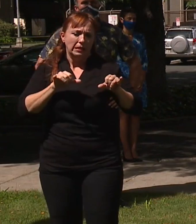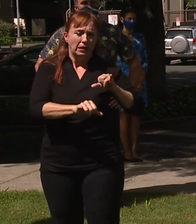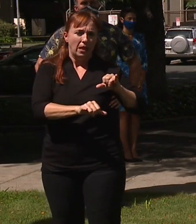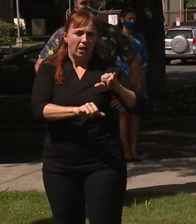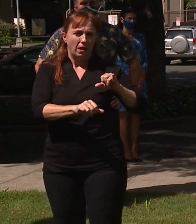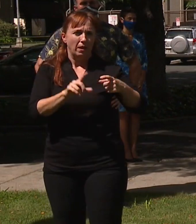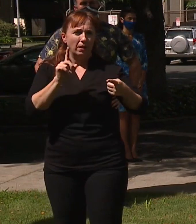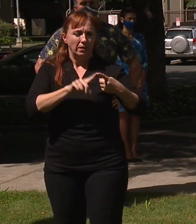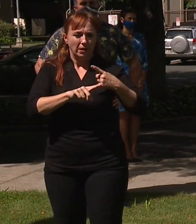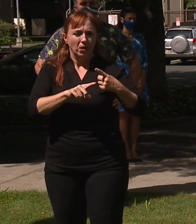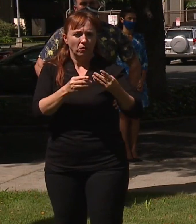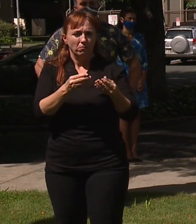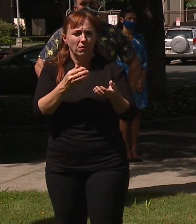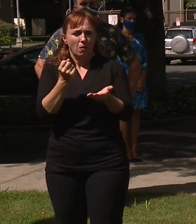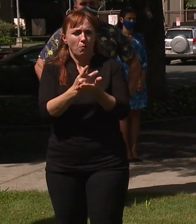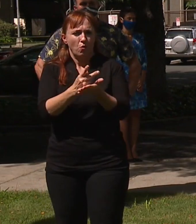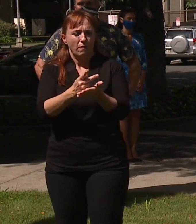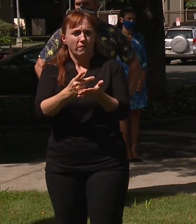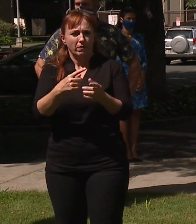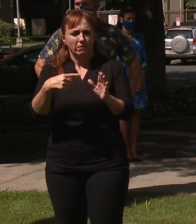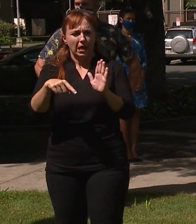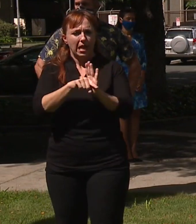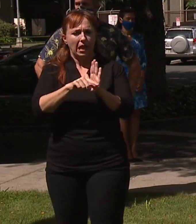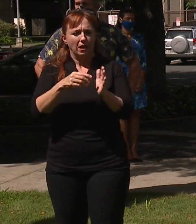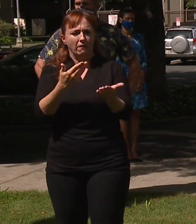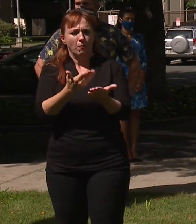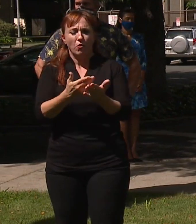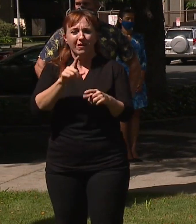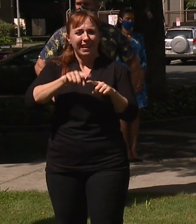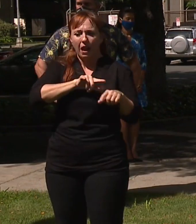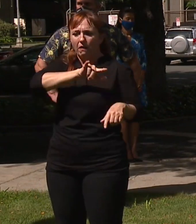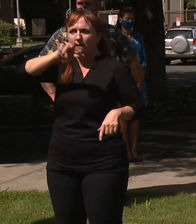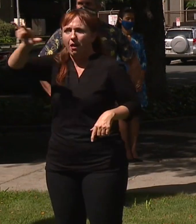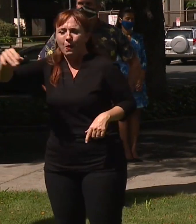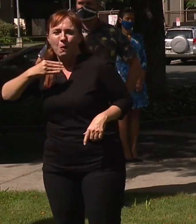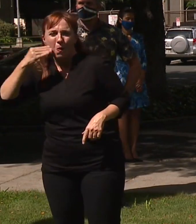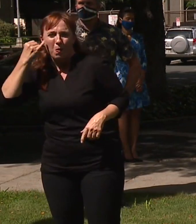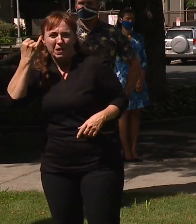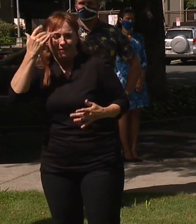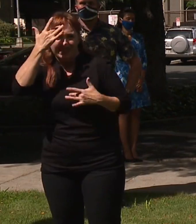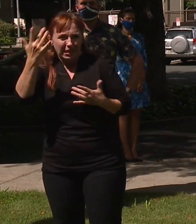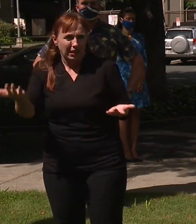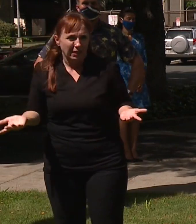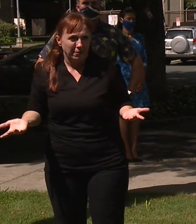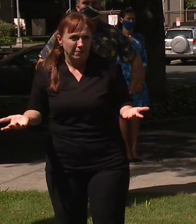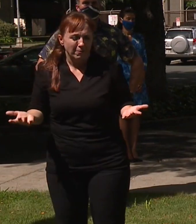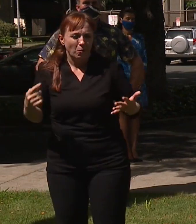in quarantine until they're no longer positive because they can't get back on a plane and go, go back being sick.